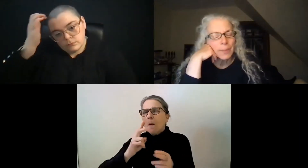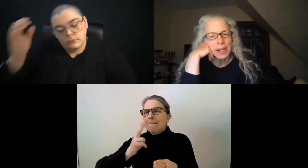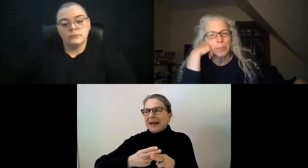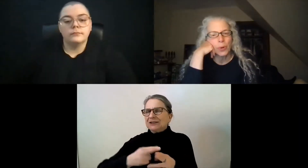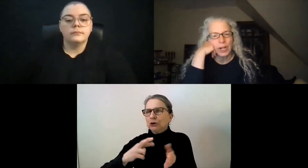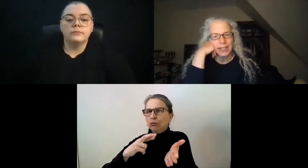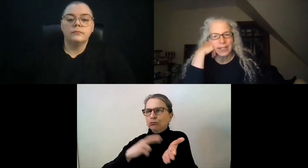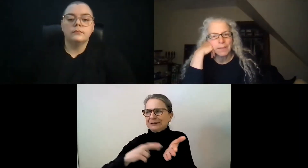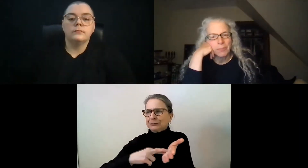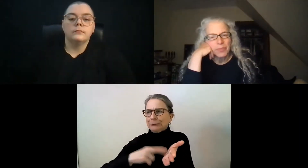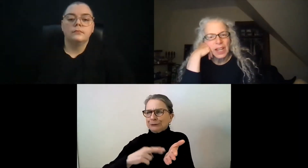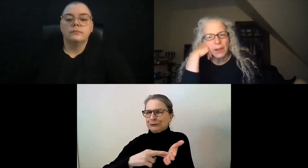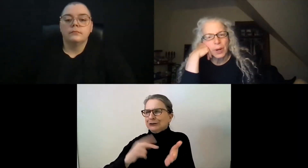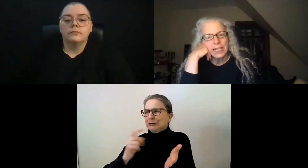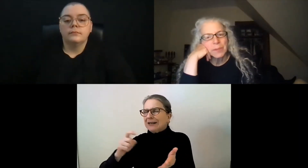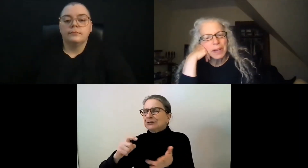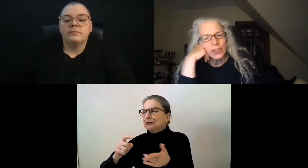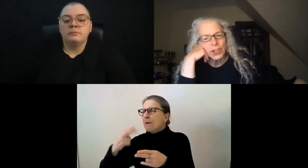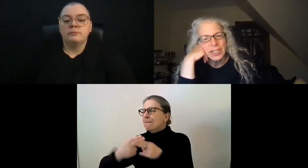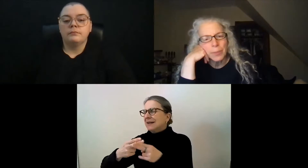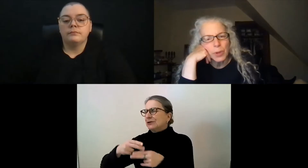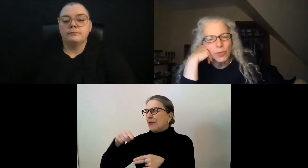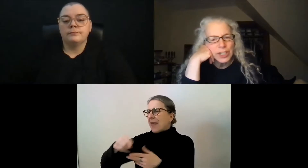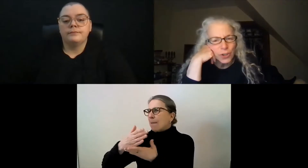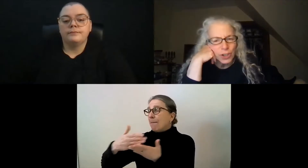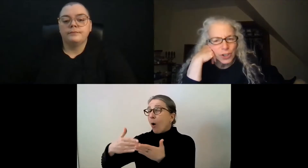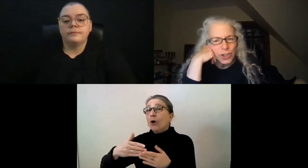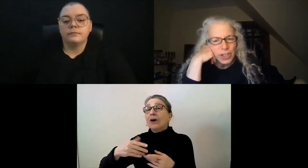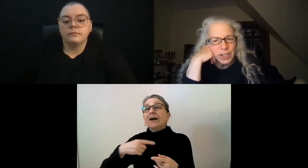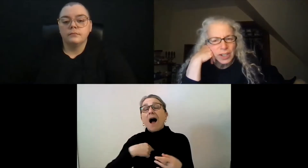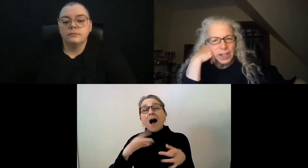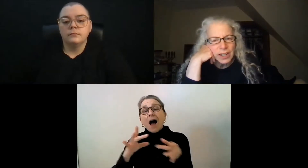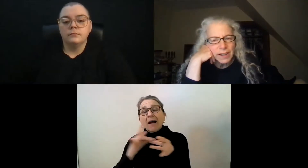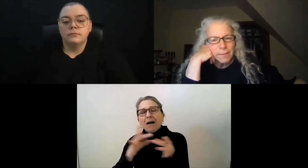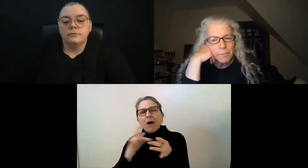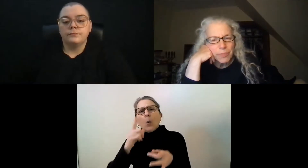I forgot something important. I wanted to mention some of the research.